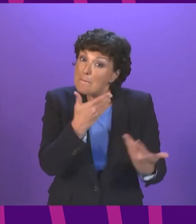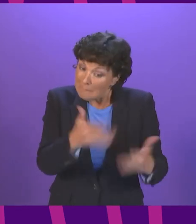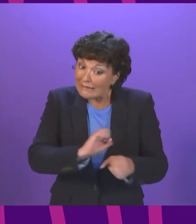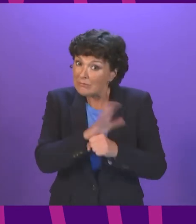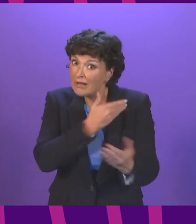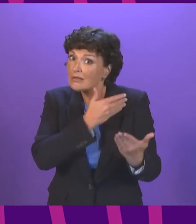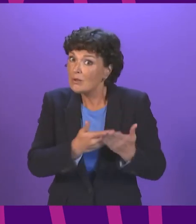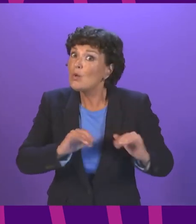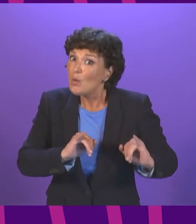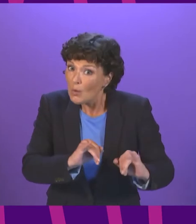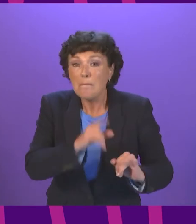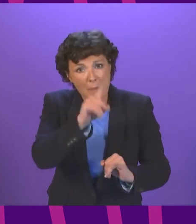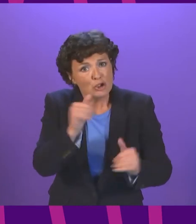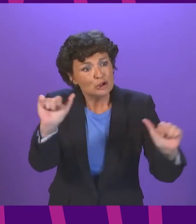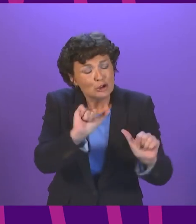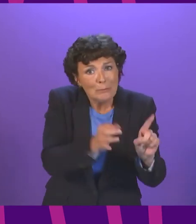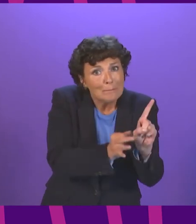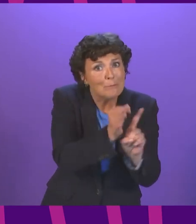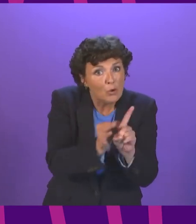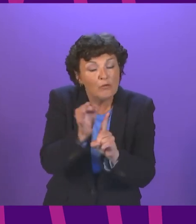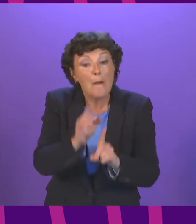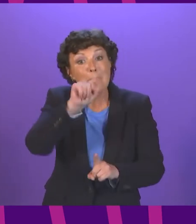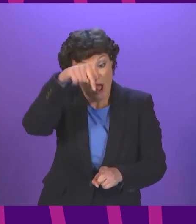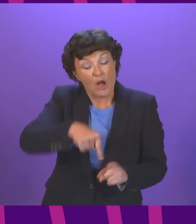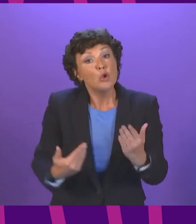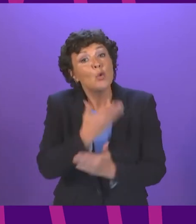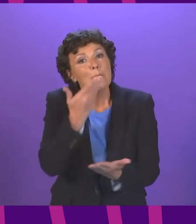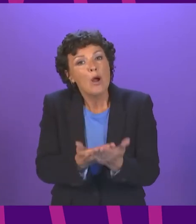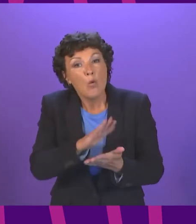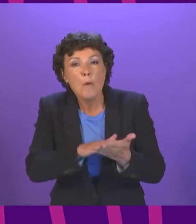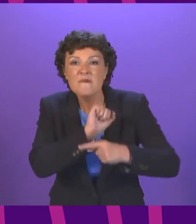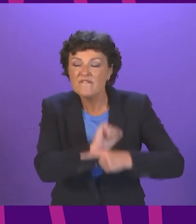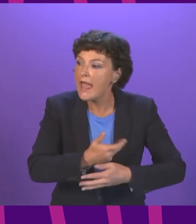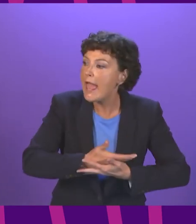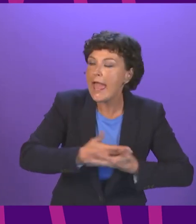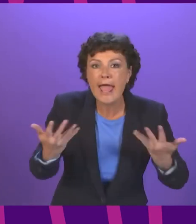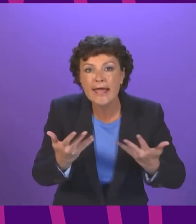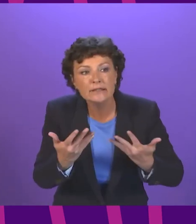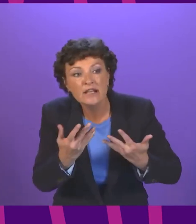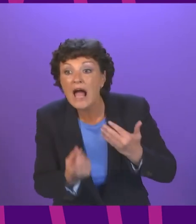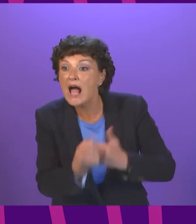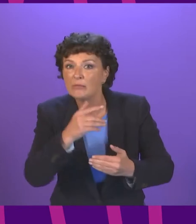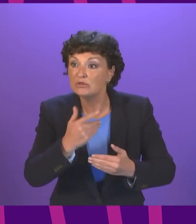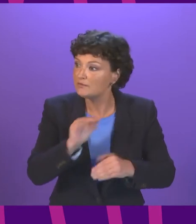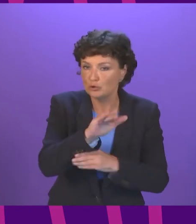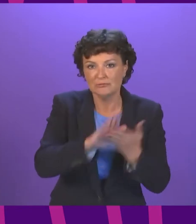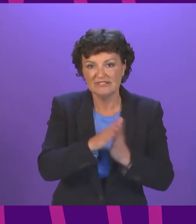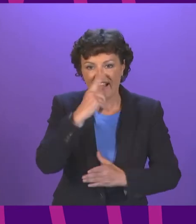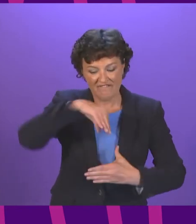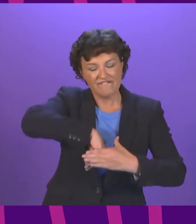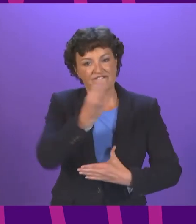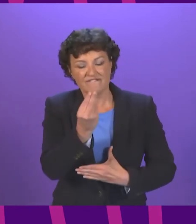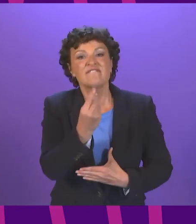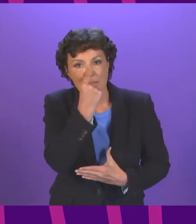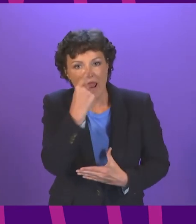The bill will also help build resilience against future health threats. We will also shortly publish our wider COVID recovery strategy,